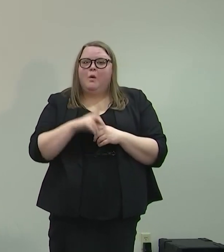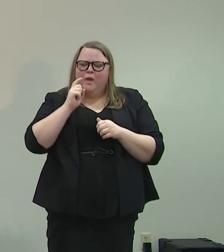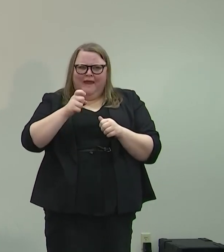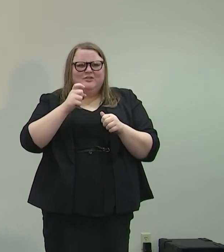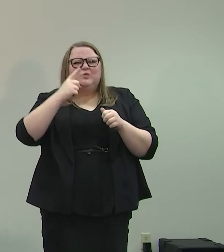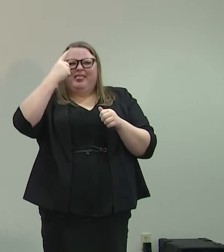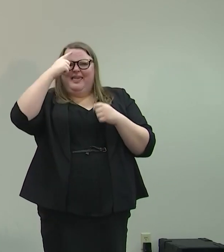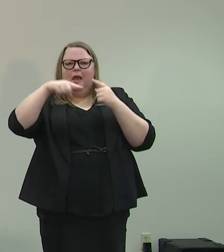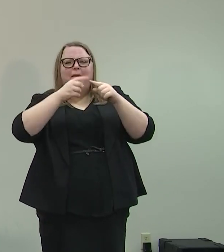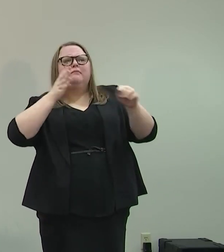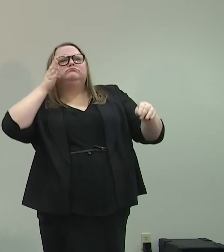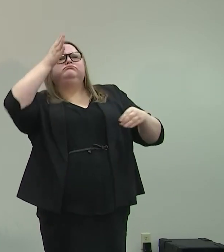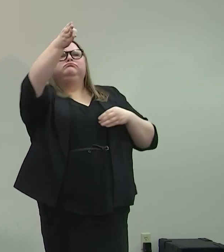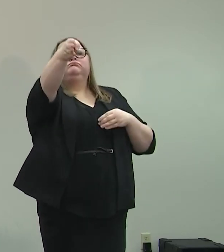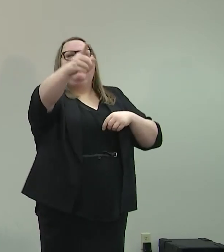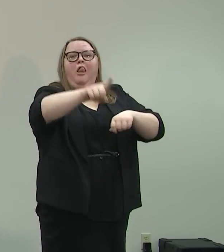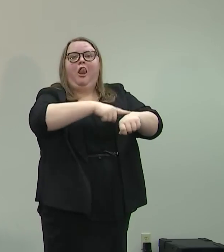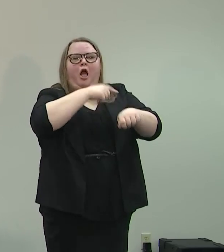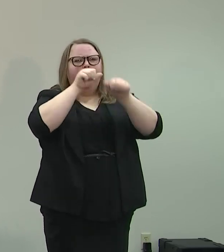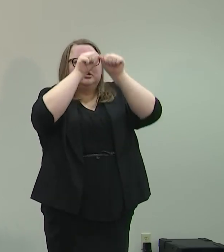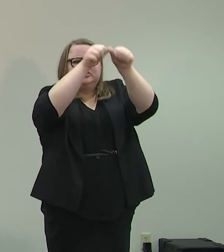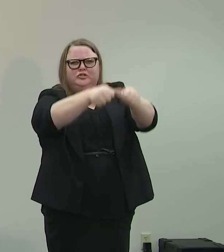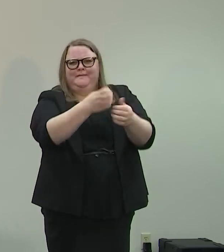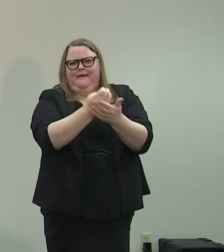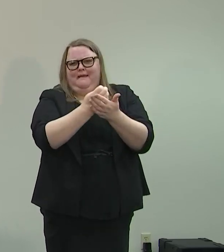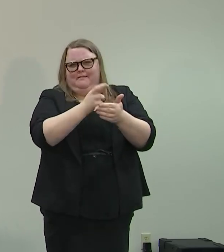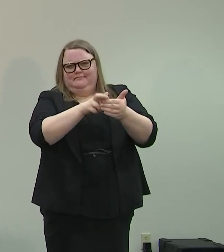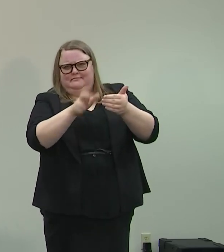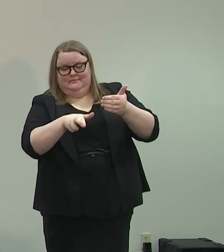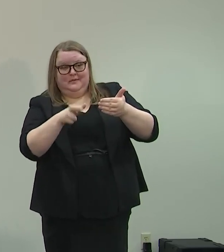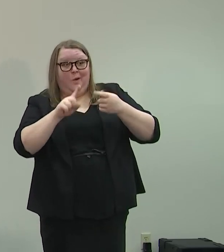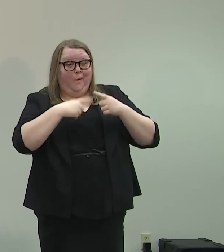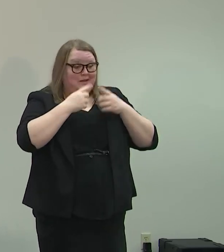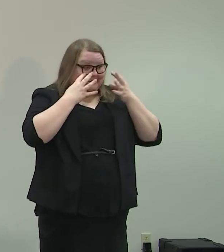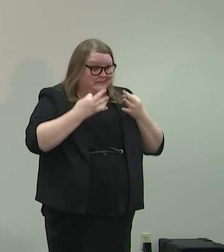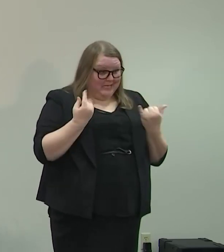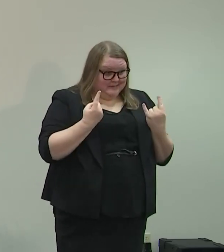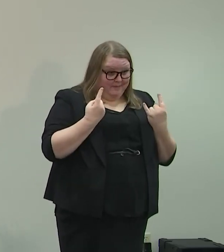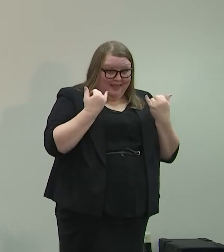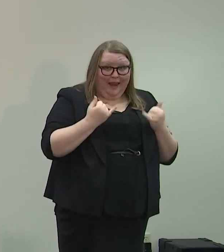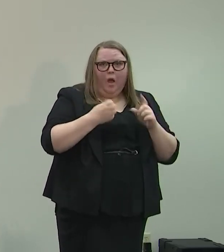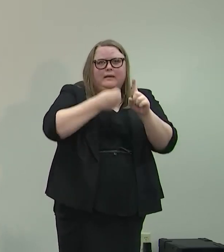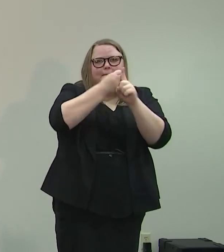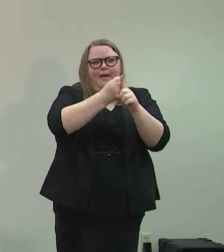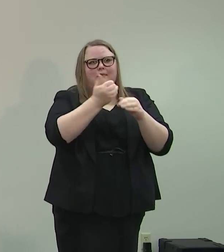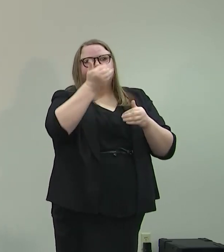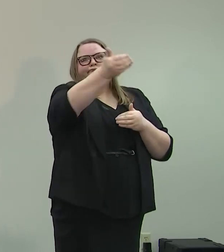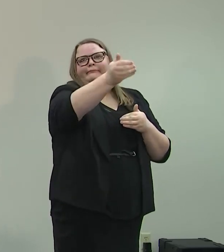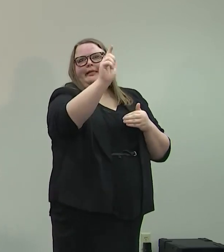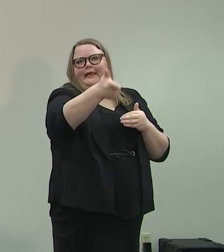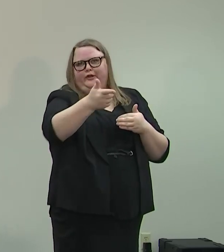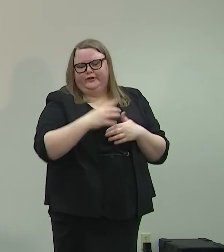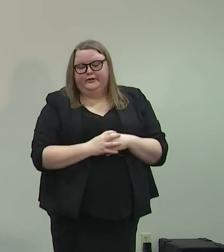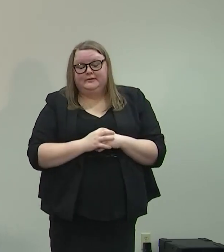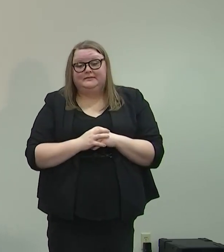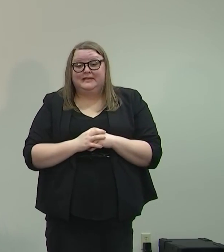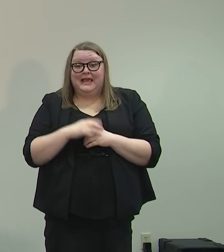long-term economic consequences every time we make a decision. If we go too fast,